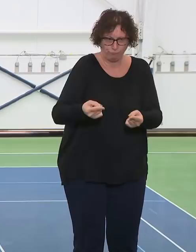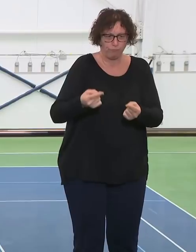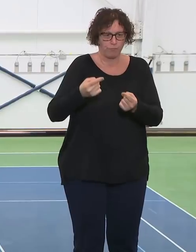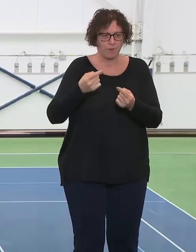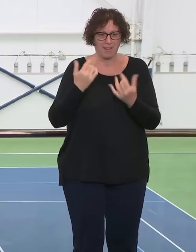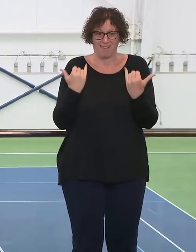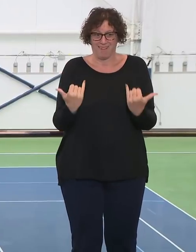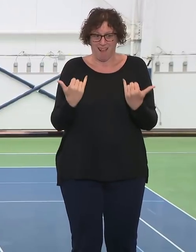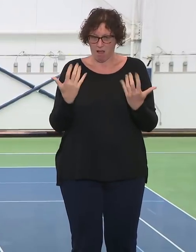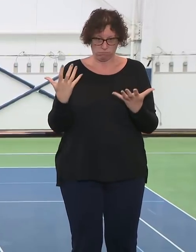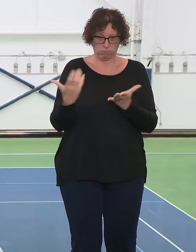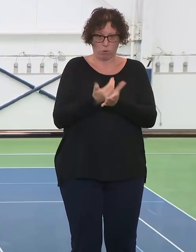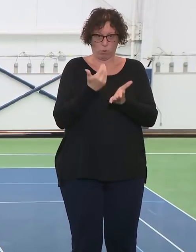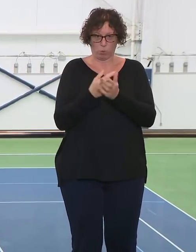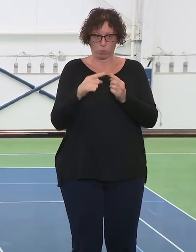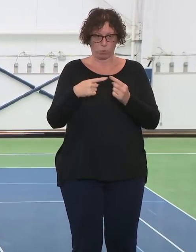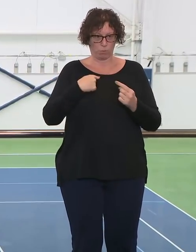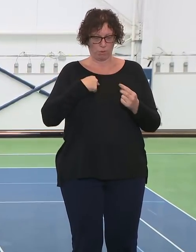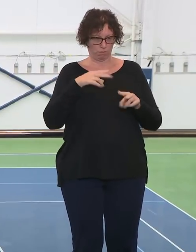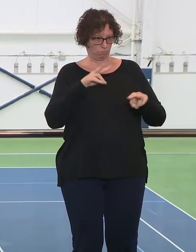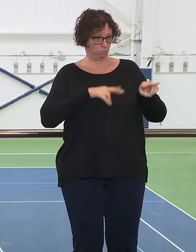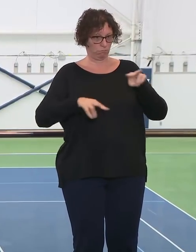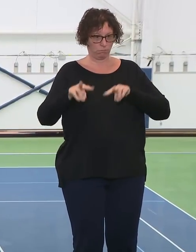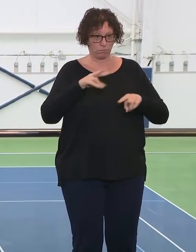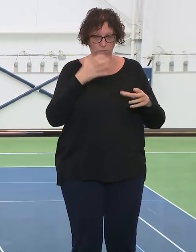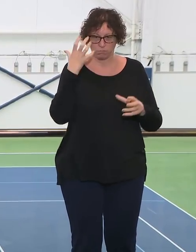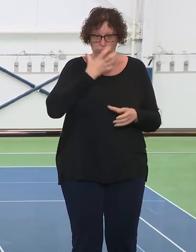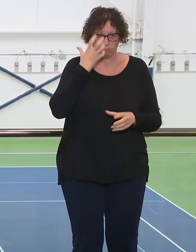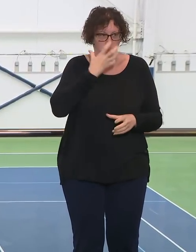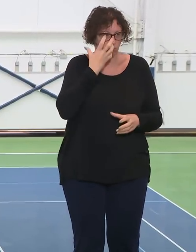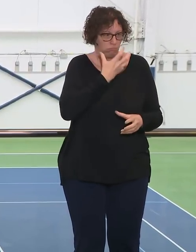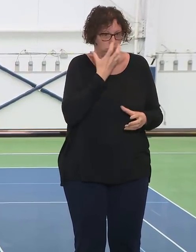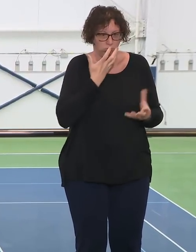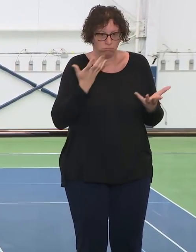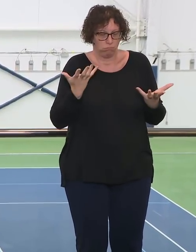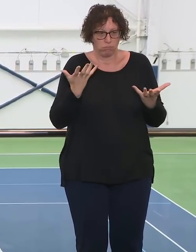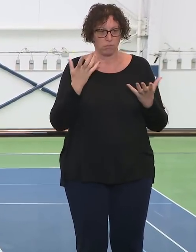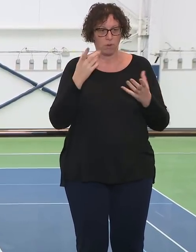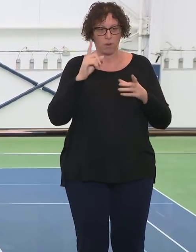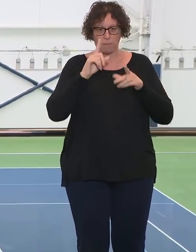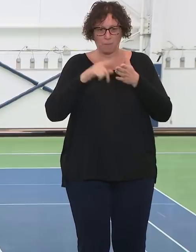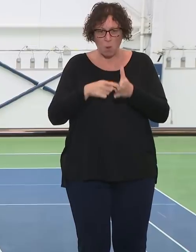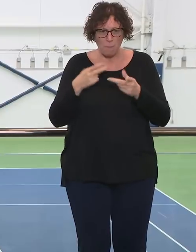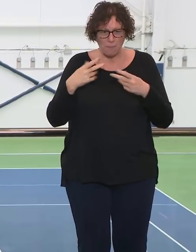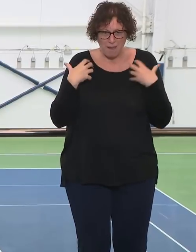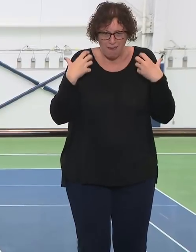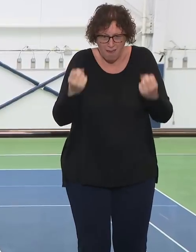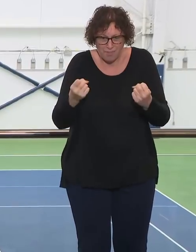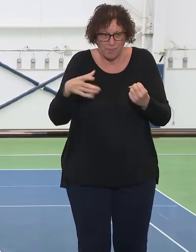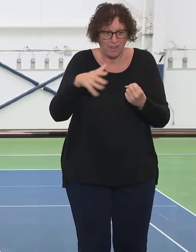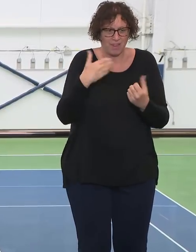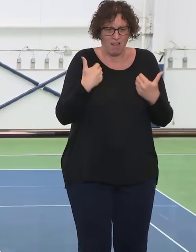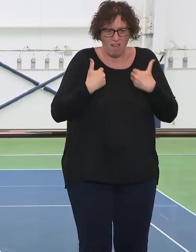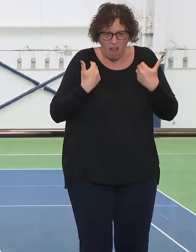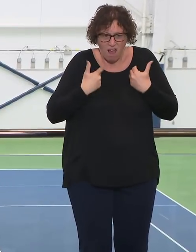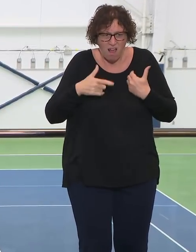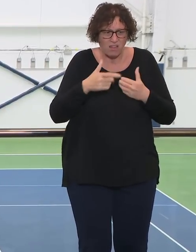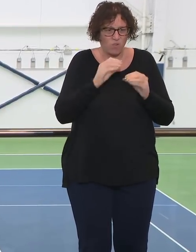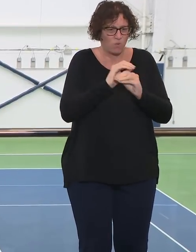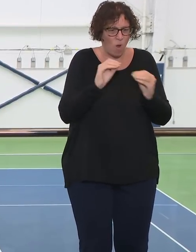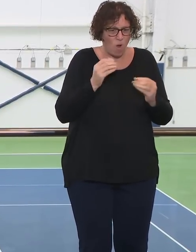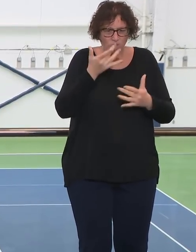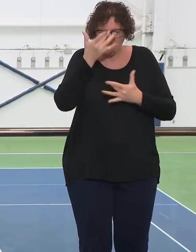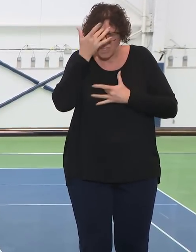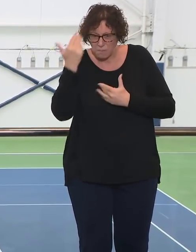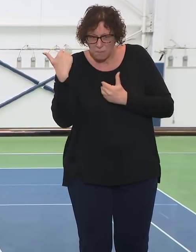all ages, people who are previously healthy, people with comorbidities. So our thoughts and prayers are with everybody